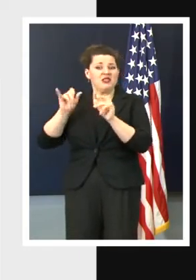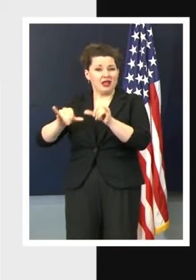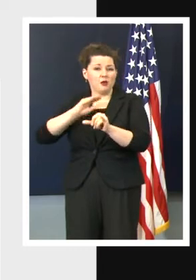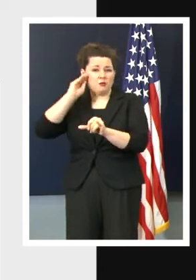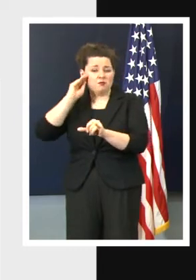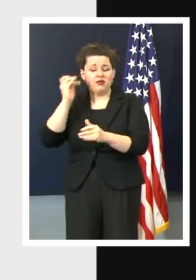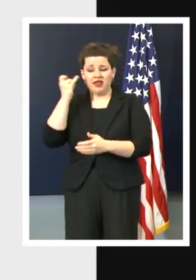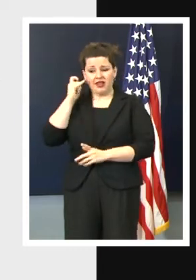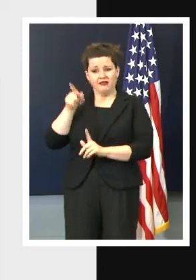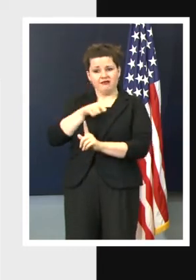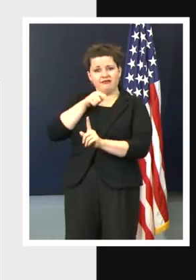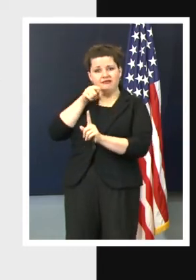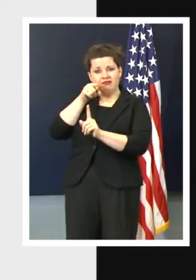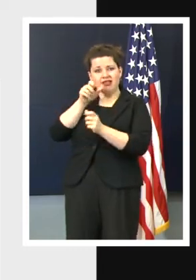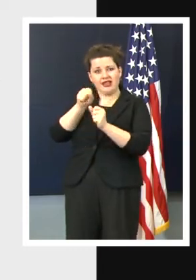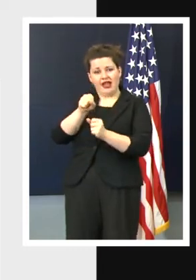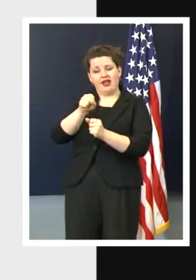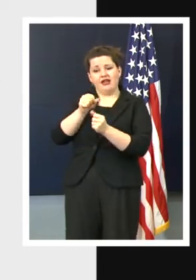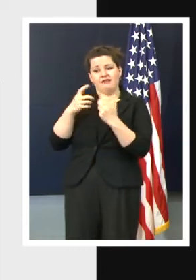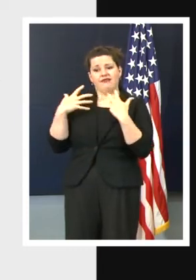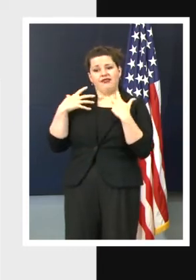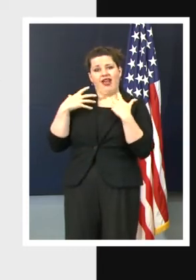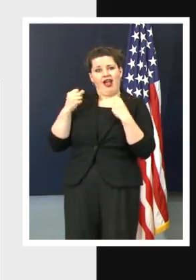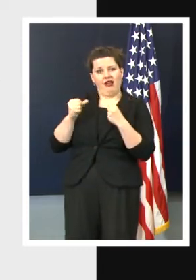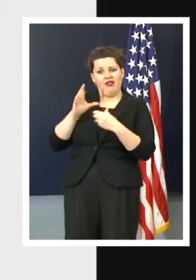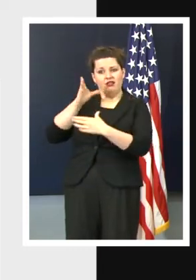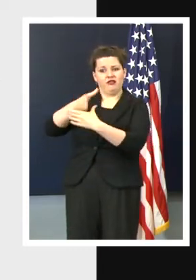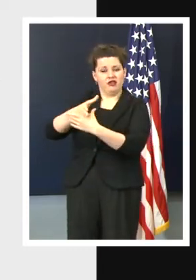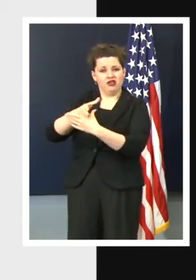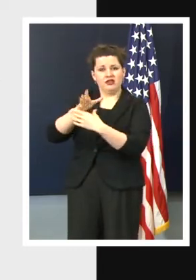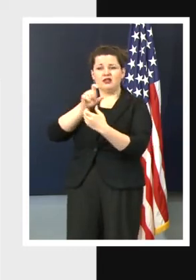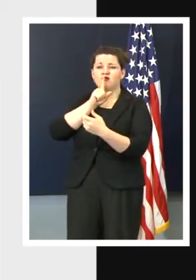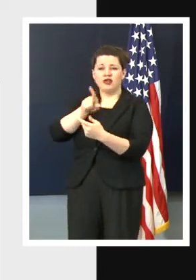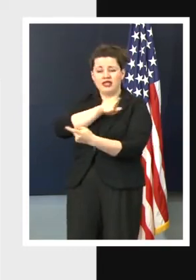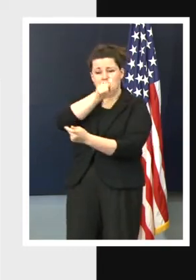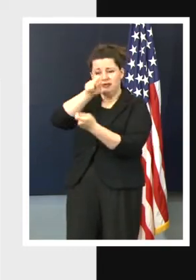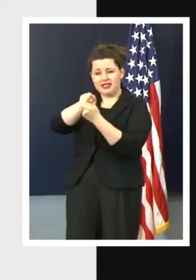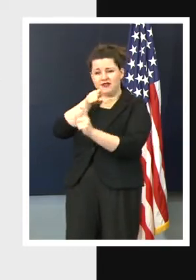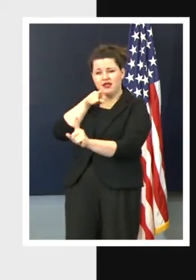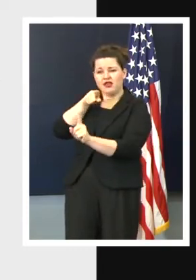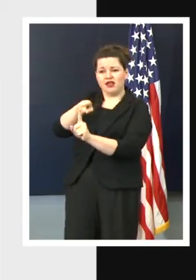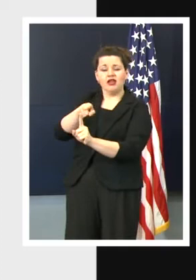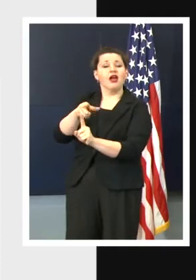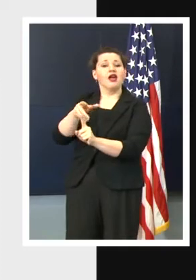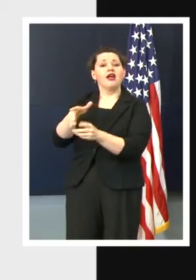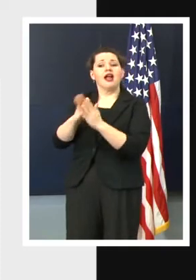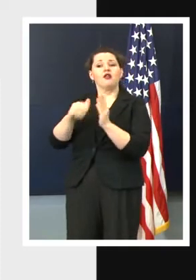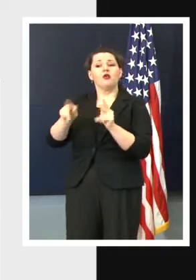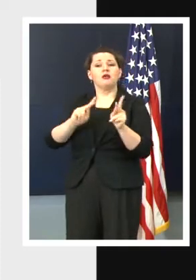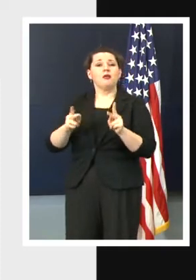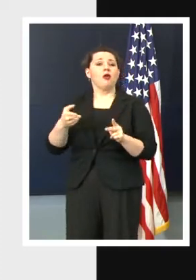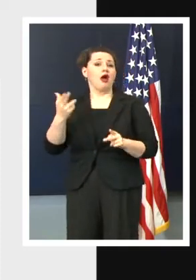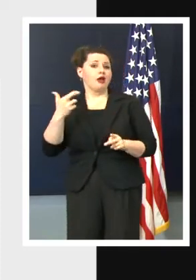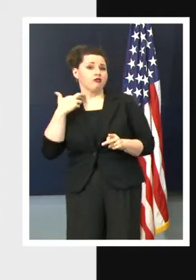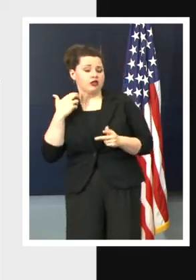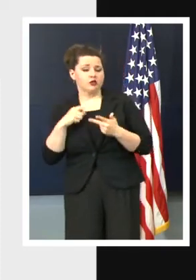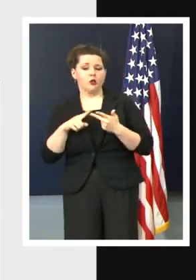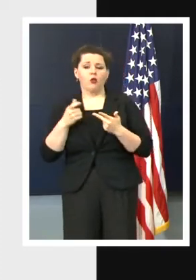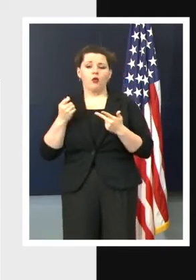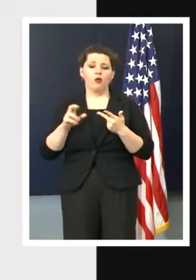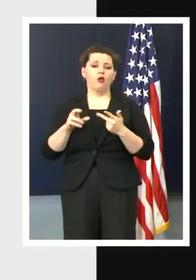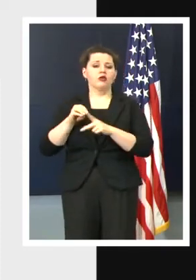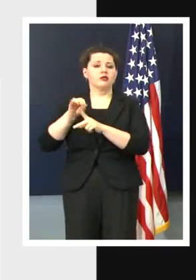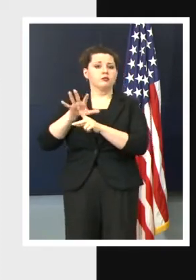can be targeted about our public health interventions, and in asking the people who are either at high risk or who have had an exposure